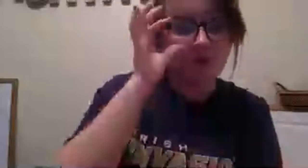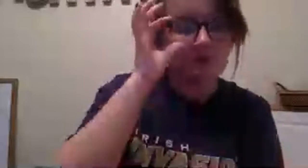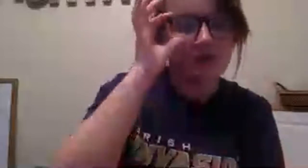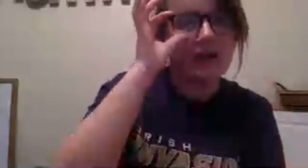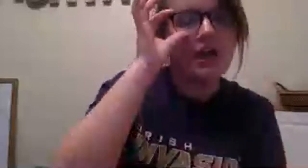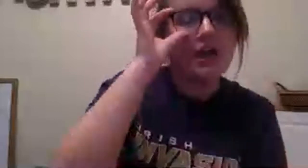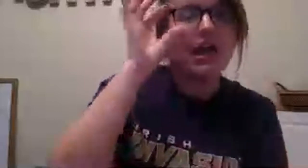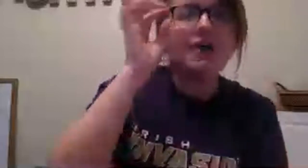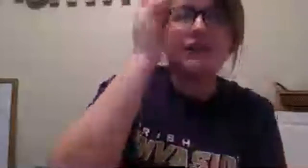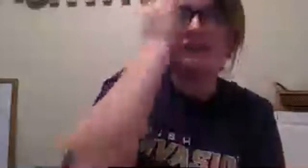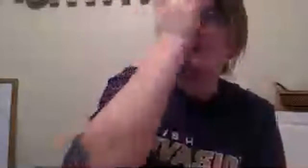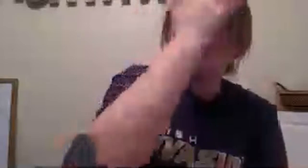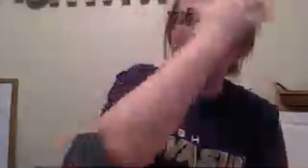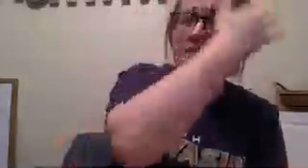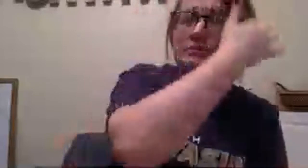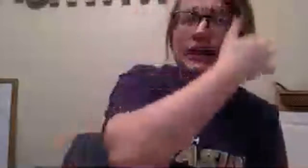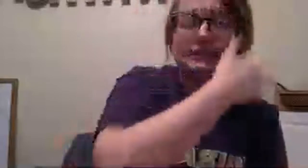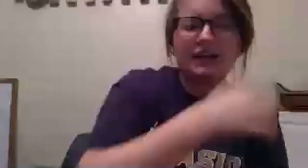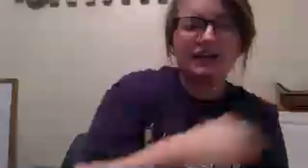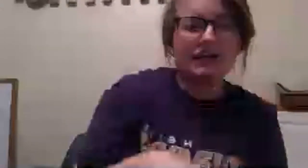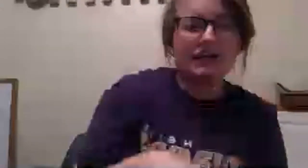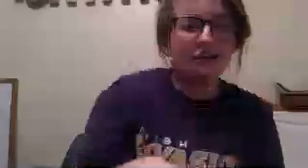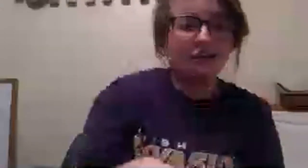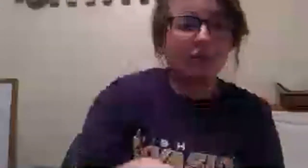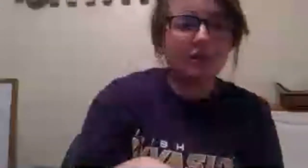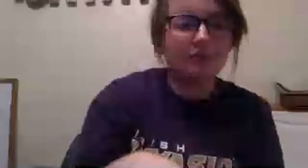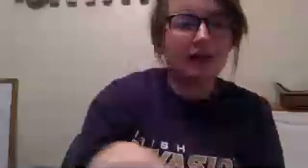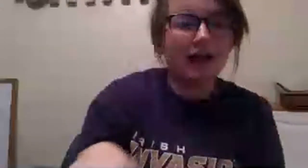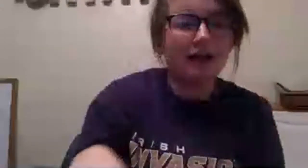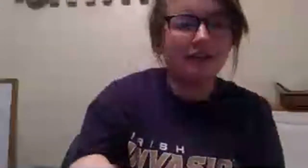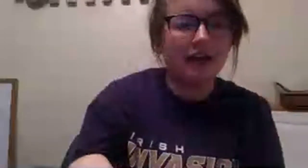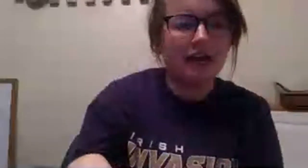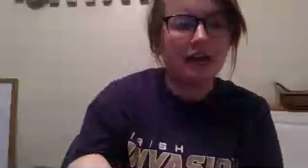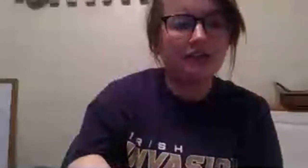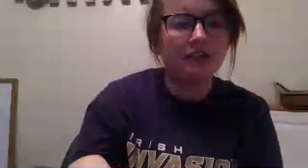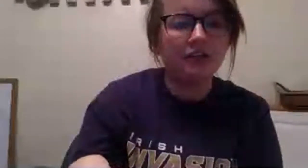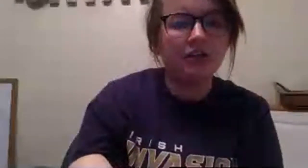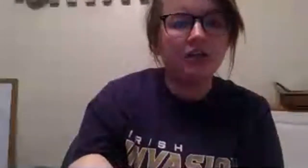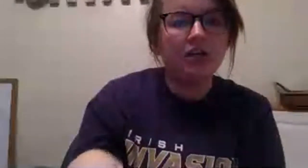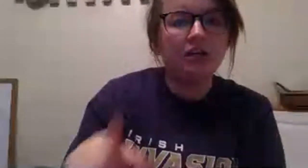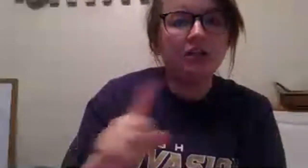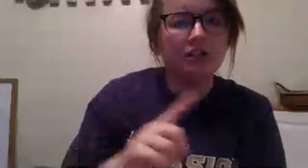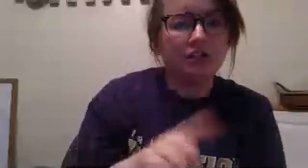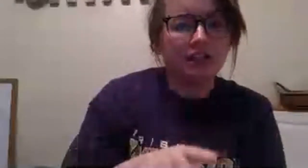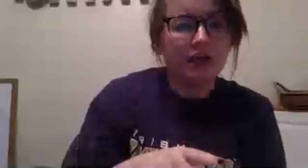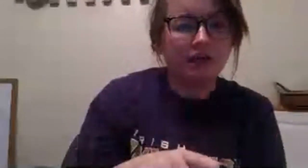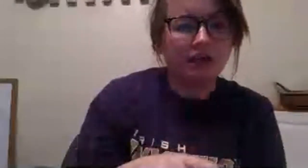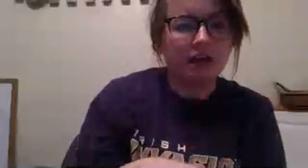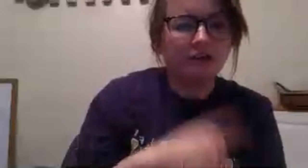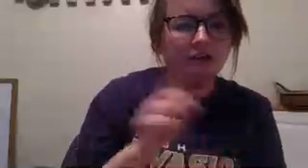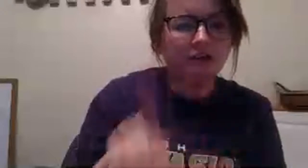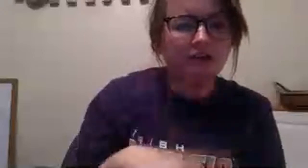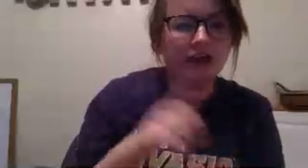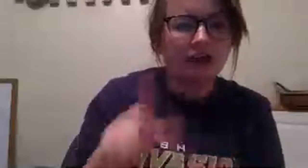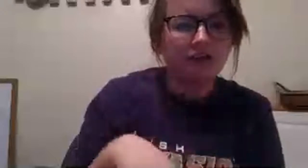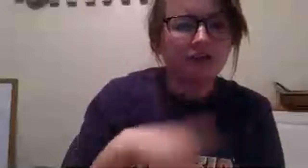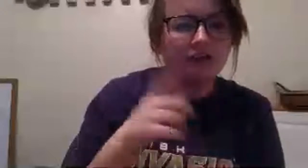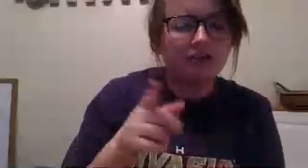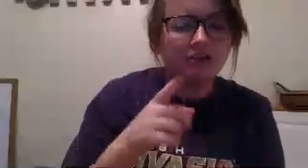for palm sunday and then um last night i can't remember who it was but i have not listened to that one yet i've been going back and listening to the